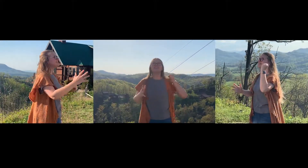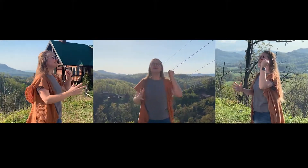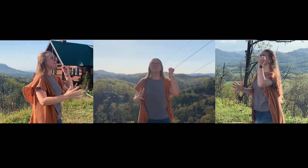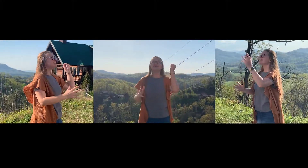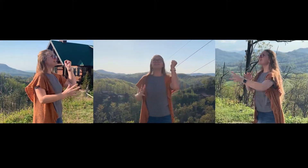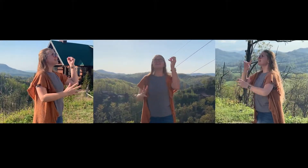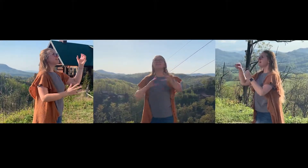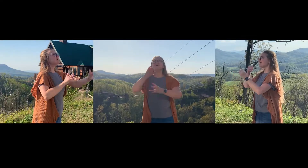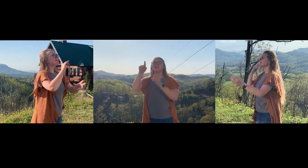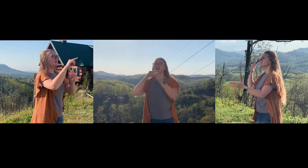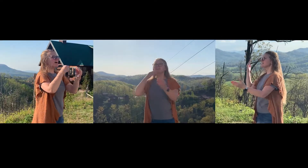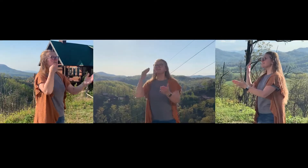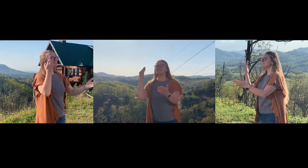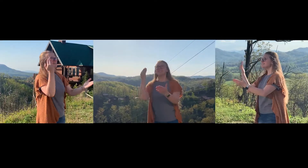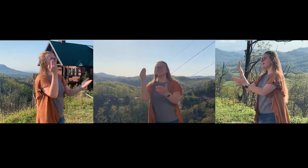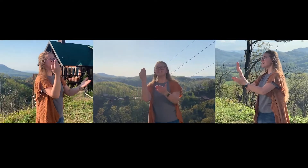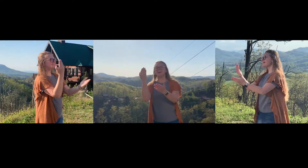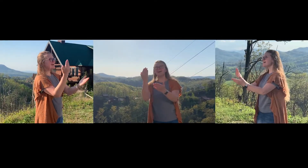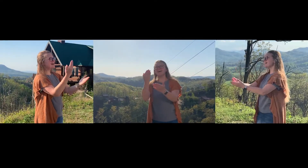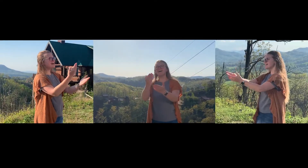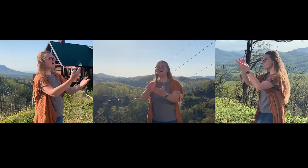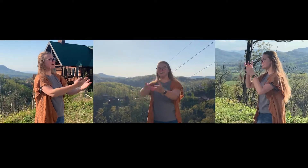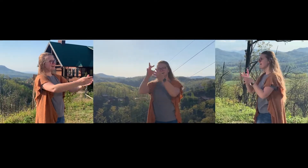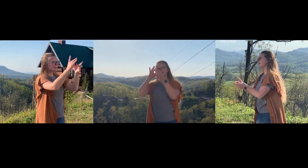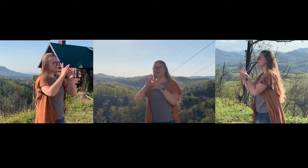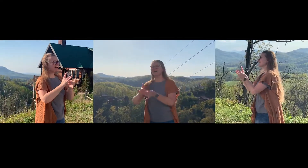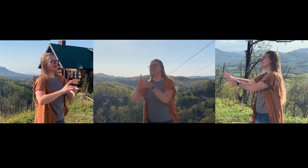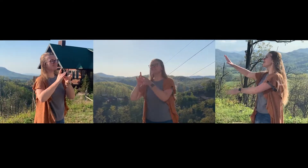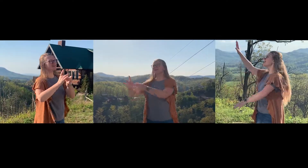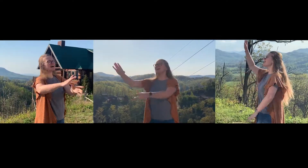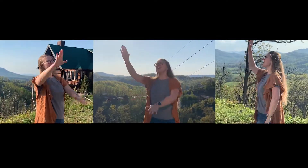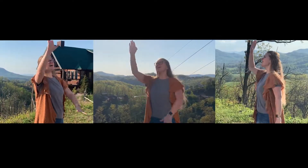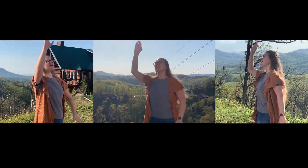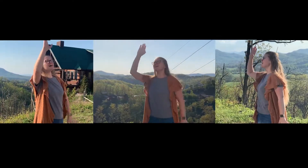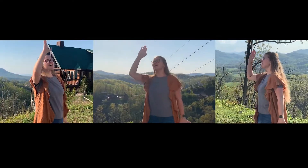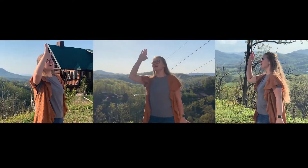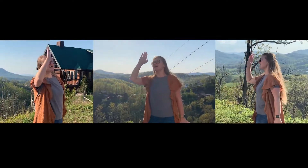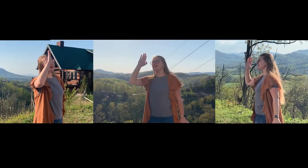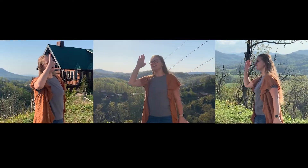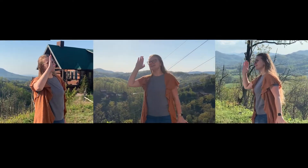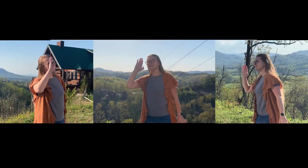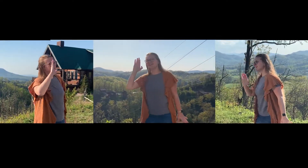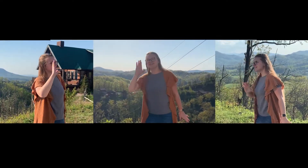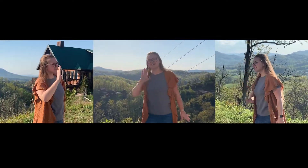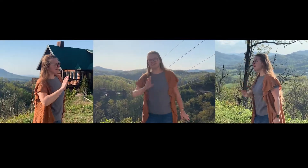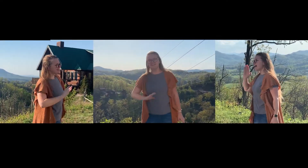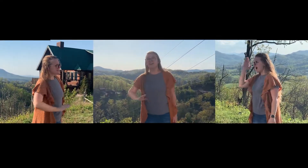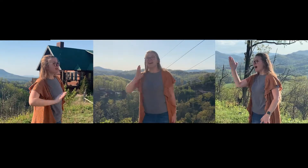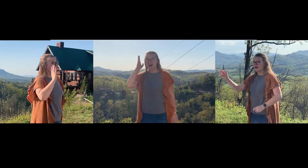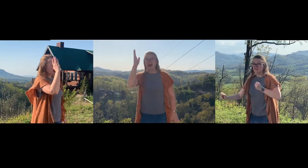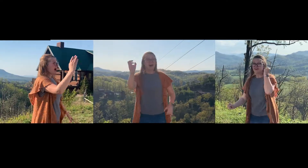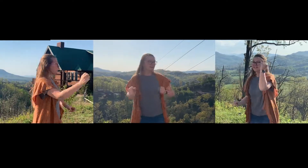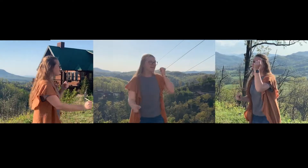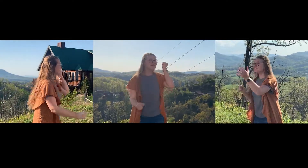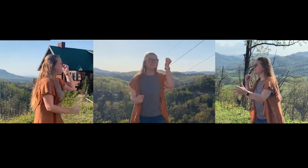Of the goodness of God Oh, I'm gonna